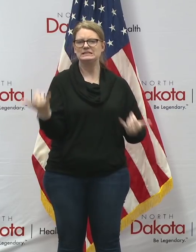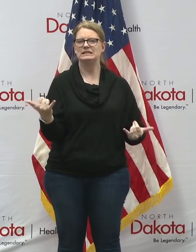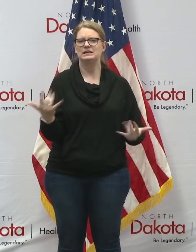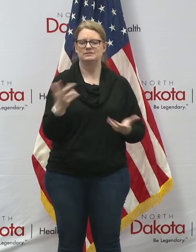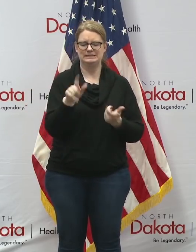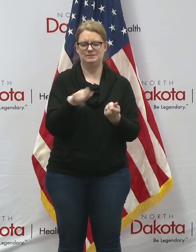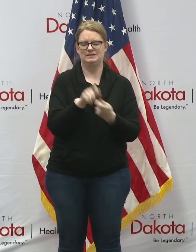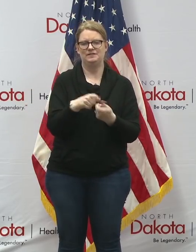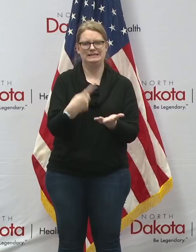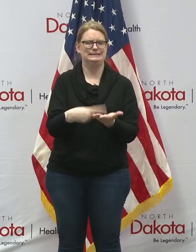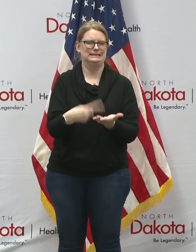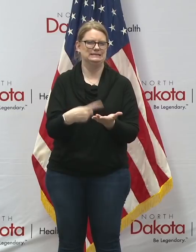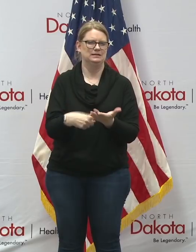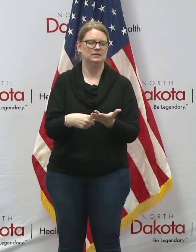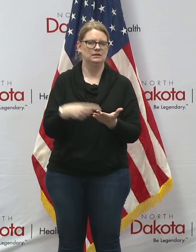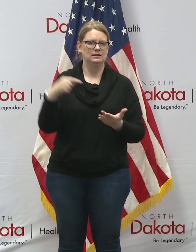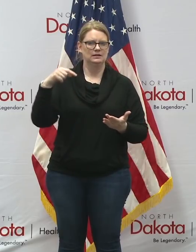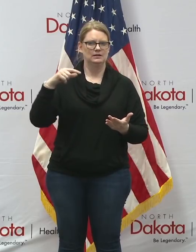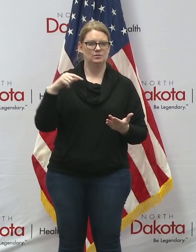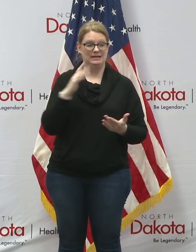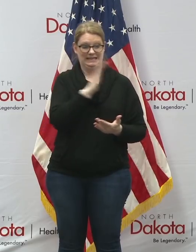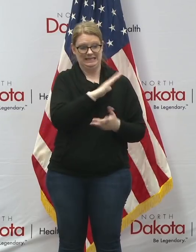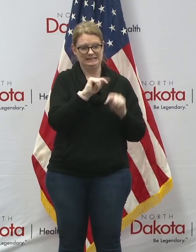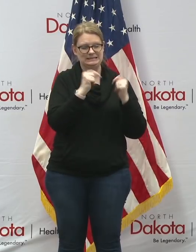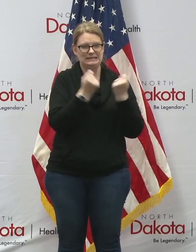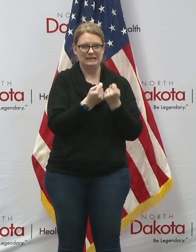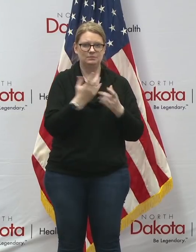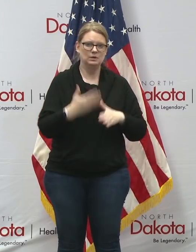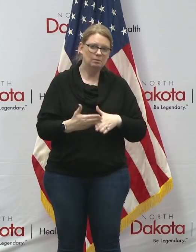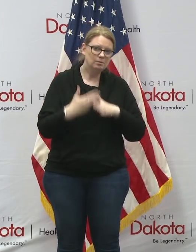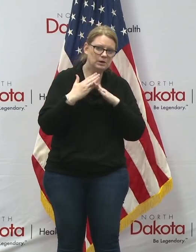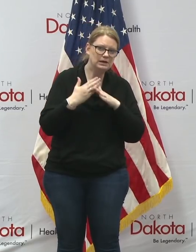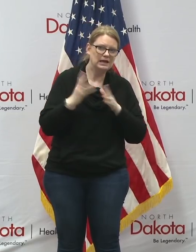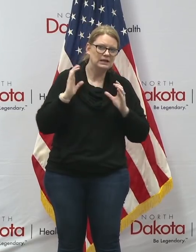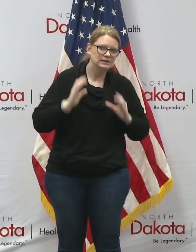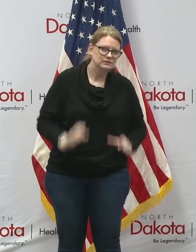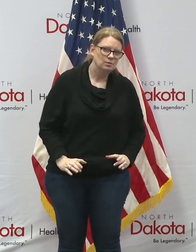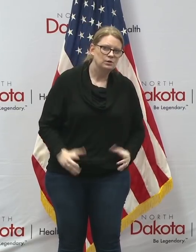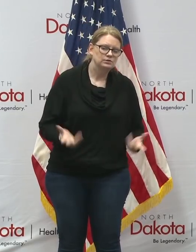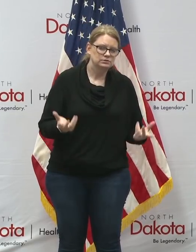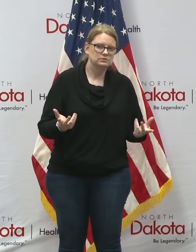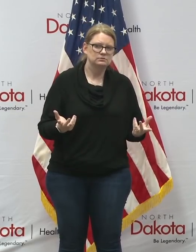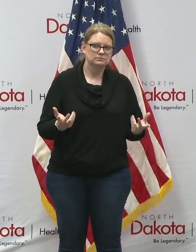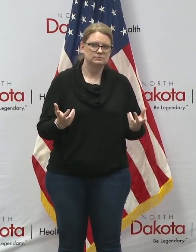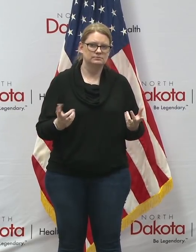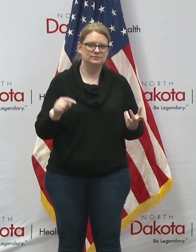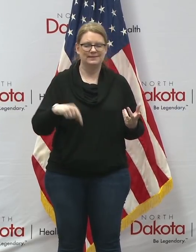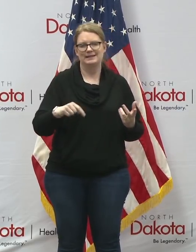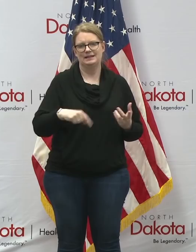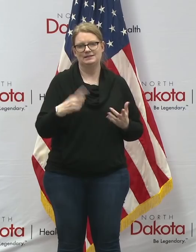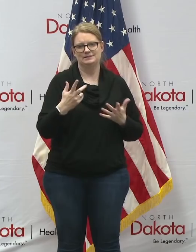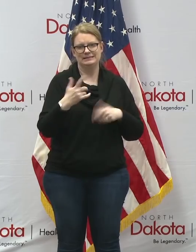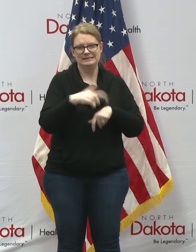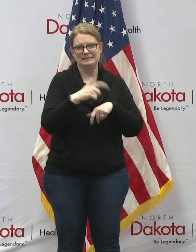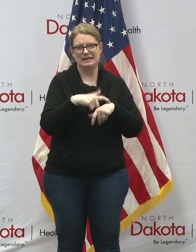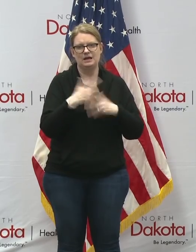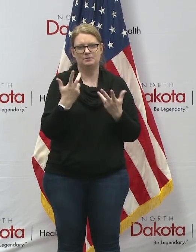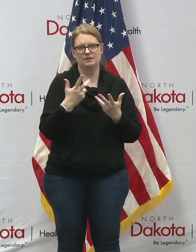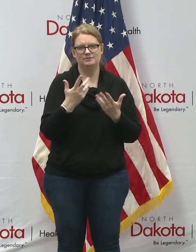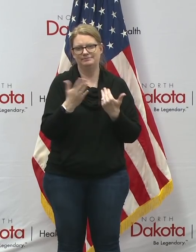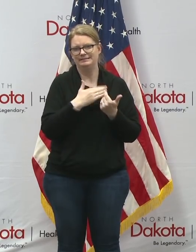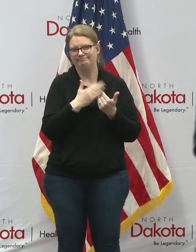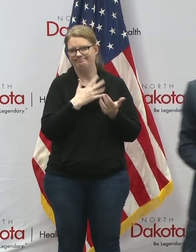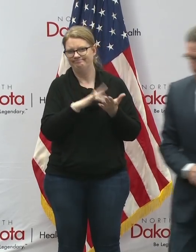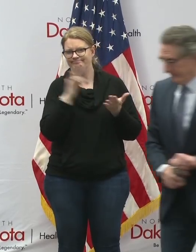what we're doing as a state and what his team is doing to help protect uh consumers uh during this time of vulnerability attorney general